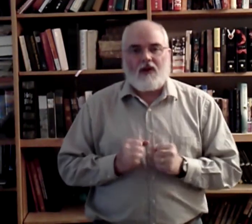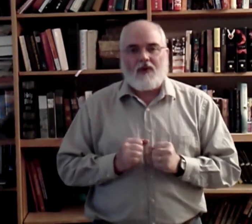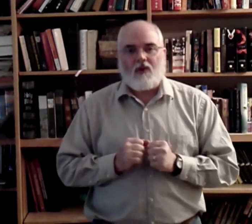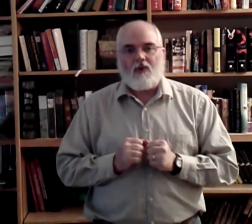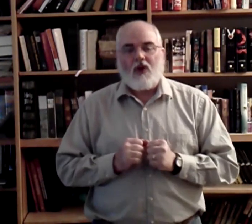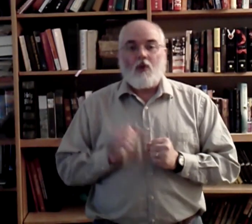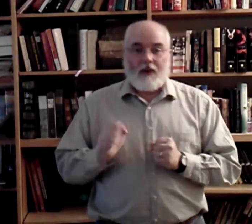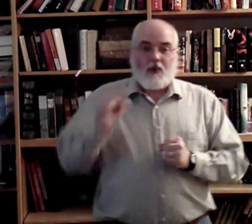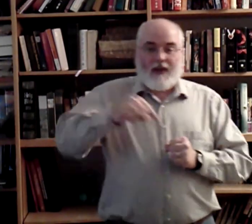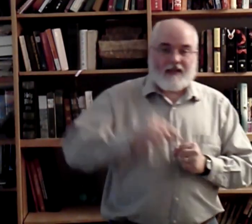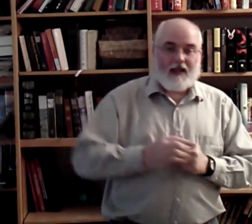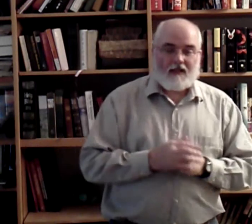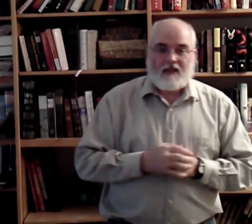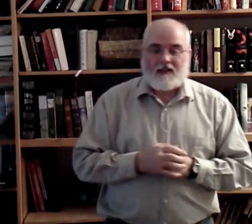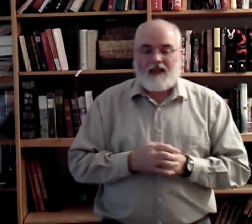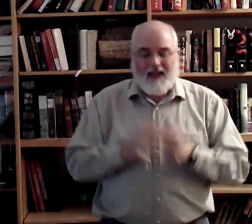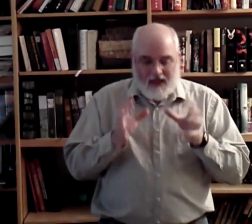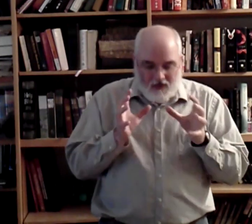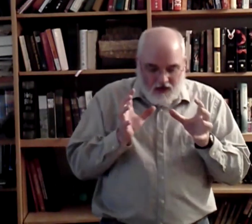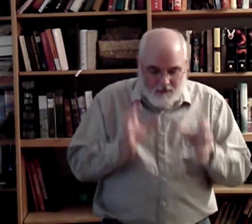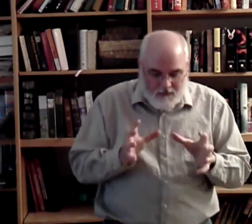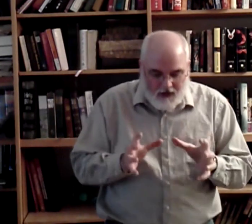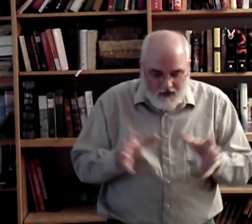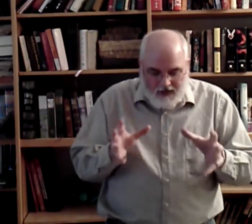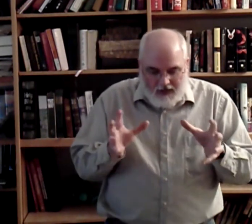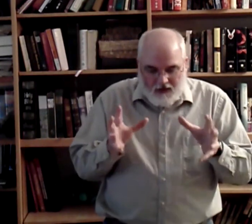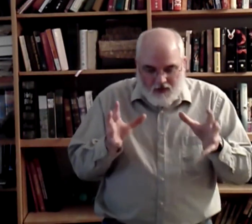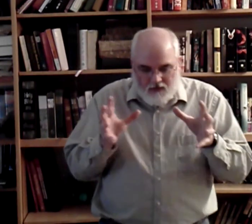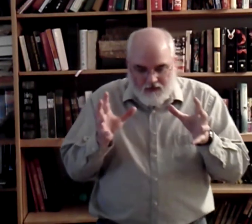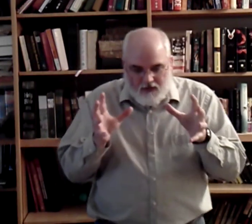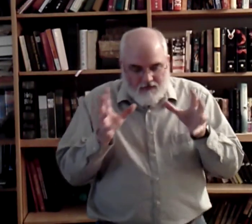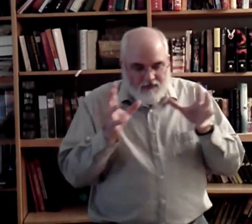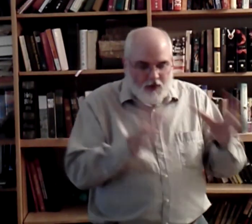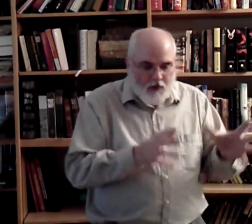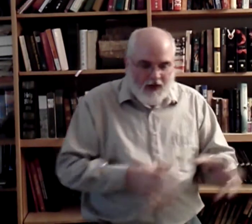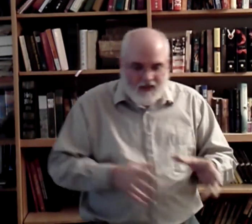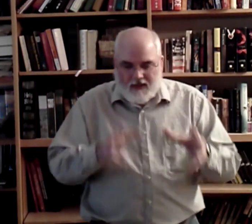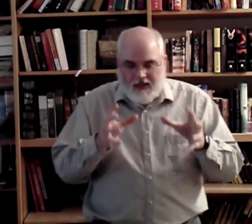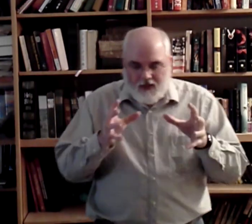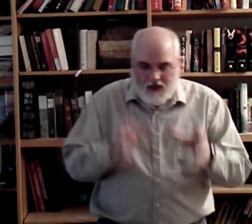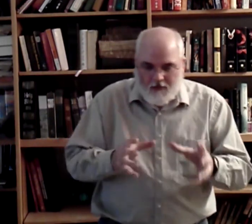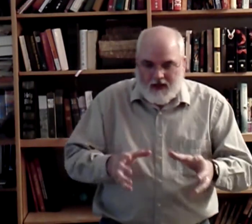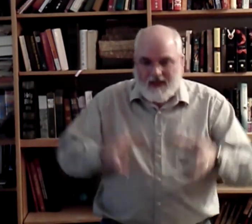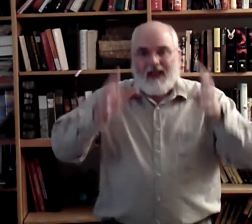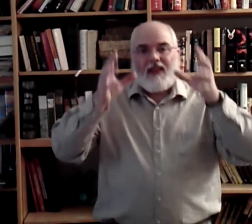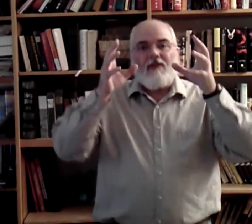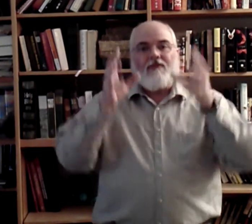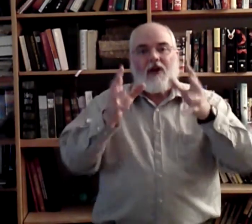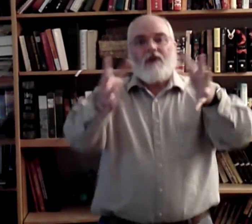going to do when you get to LTC and you're up there and you've finished your practicing and you come in. The very